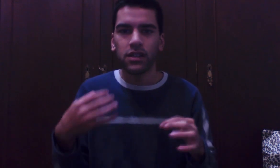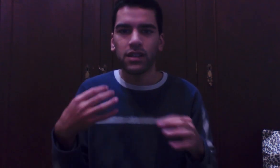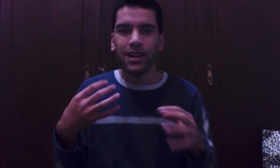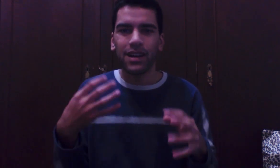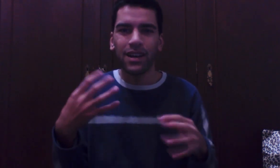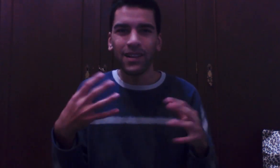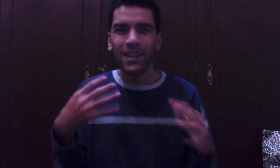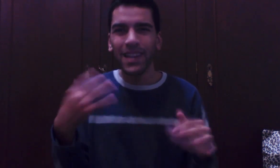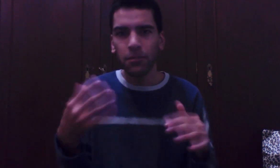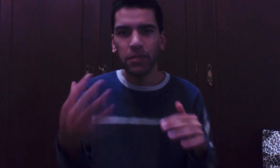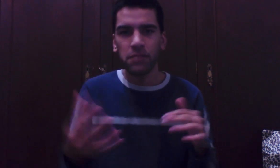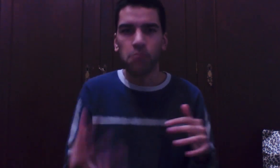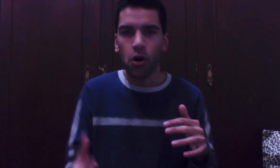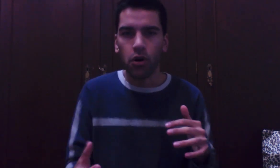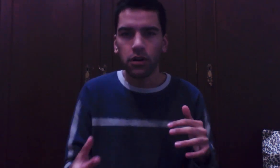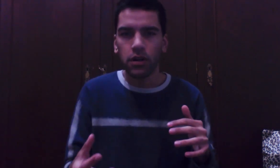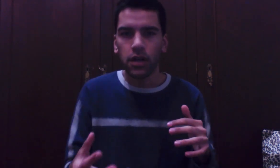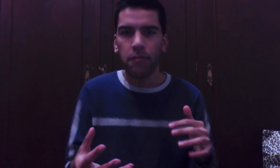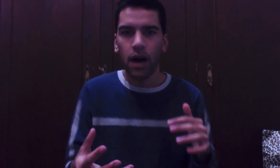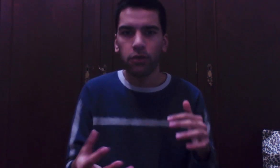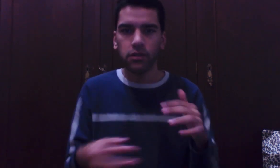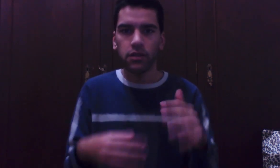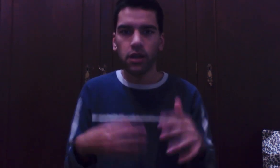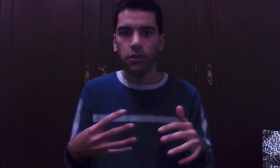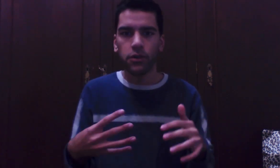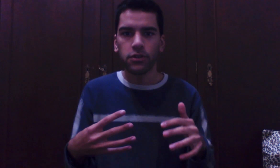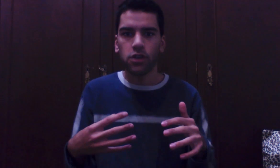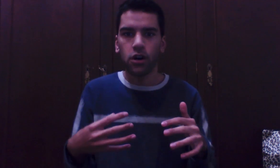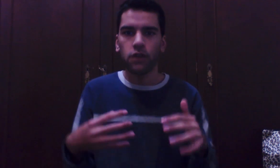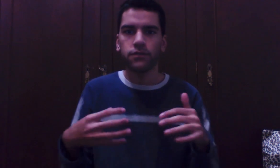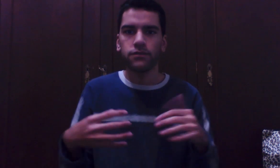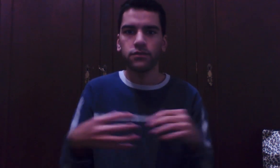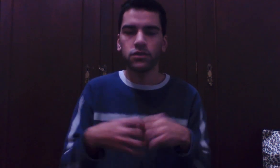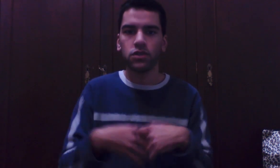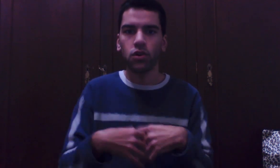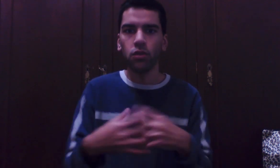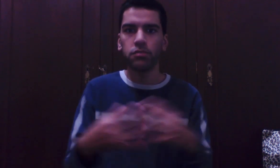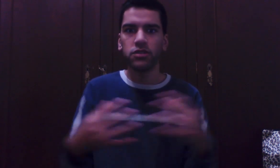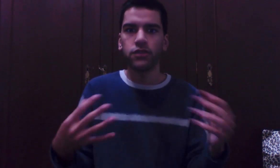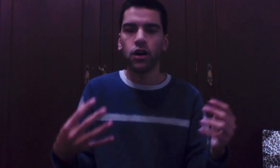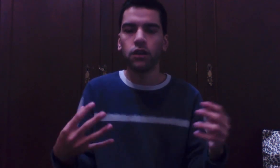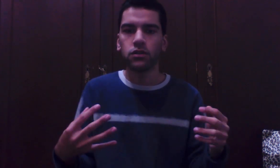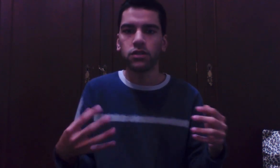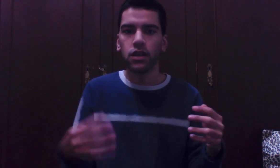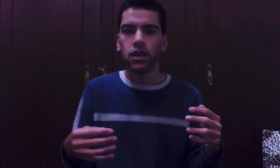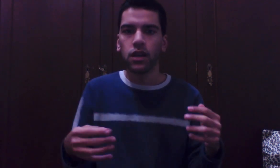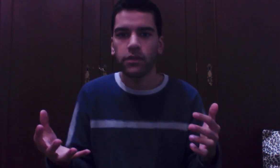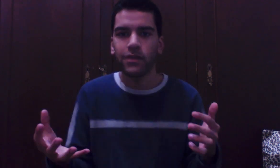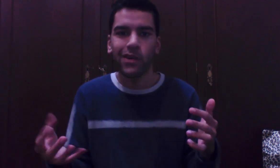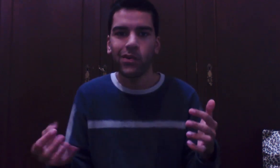A little bit more about the authors of this whole bunch novels So